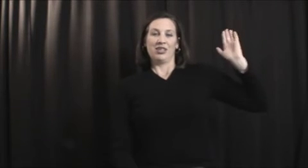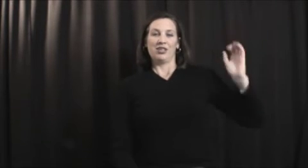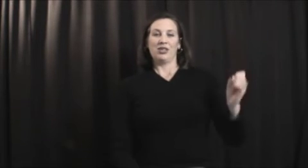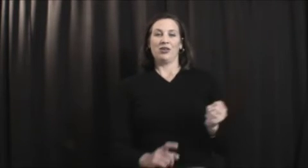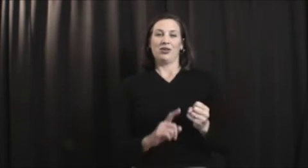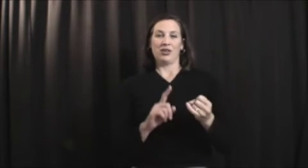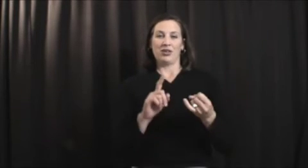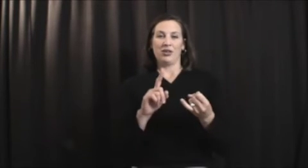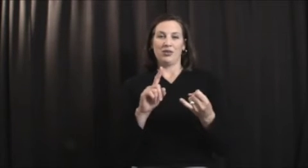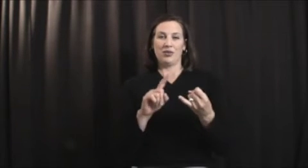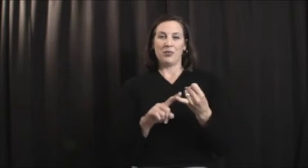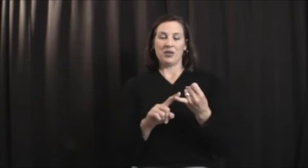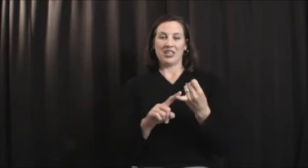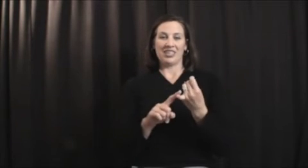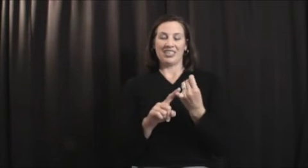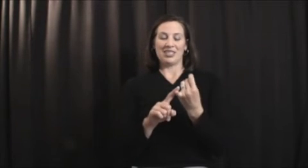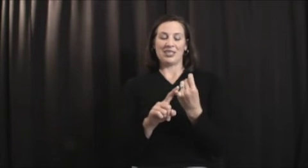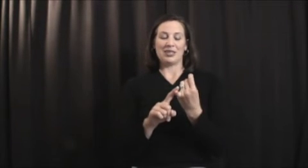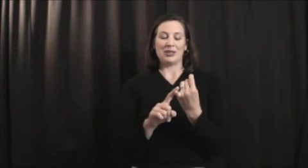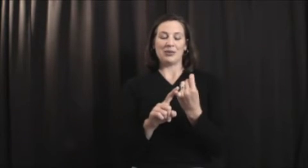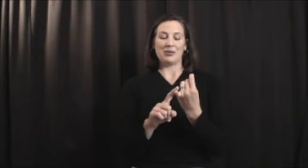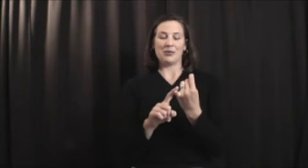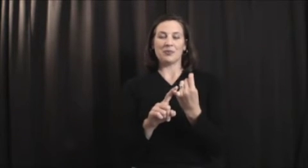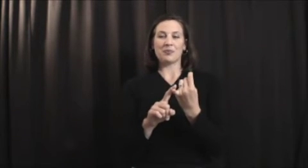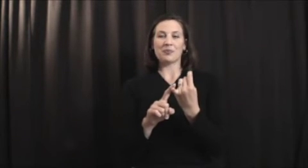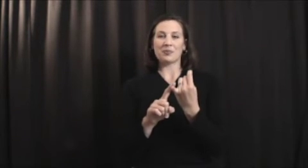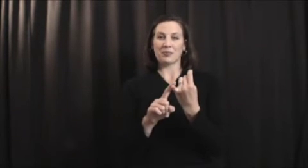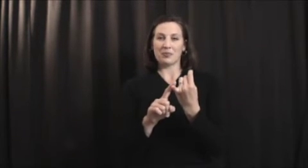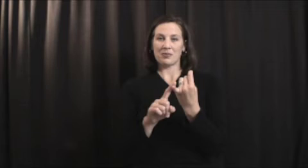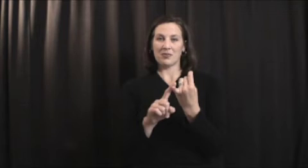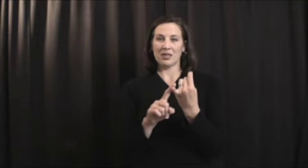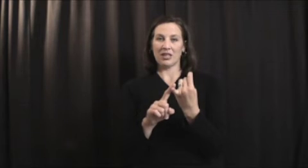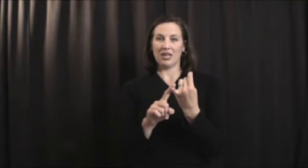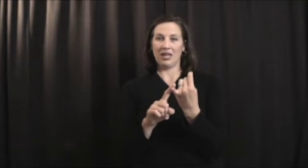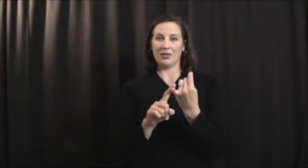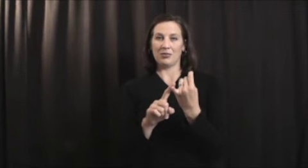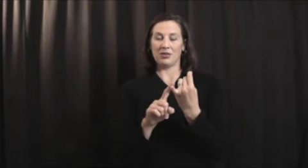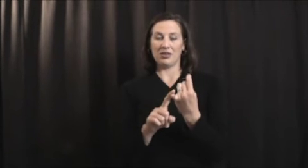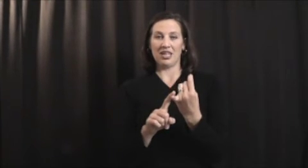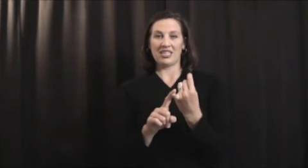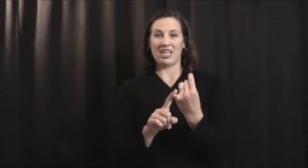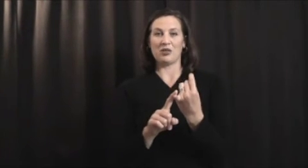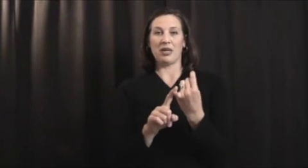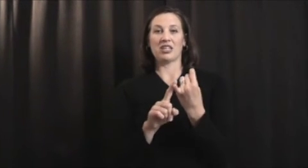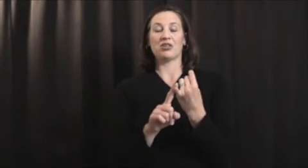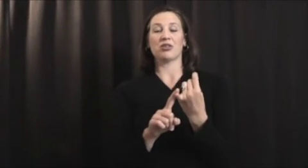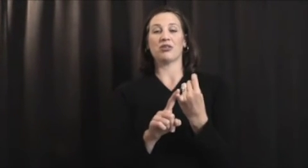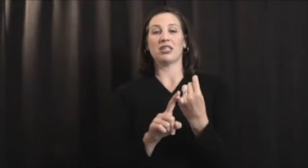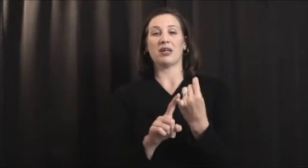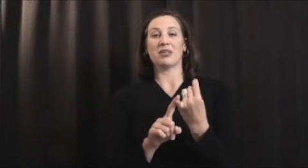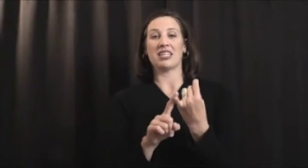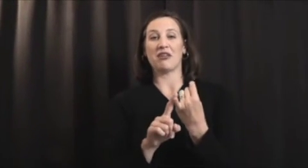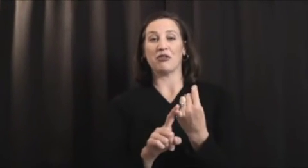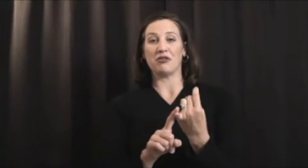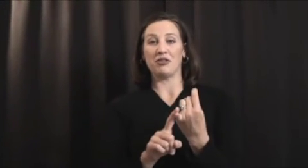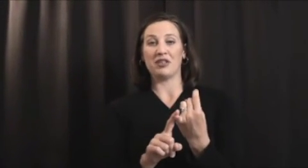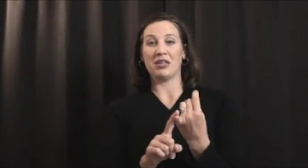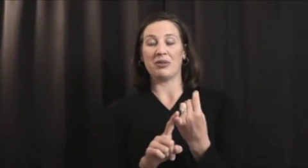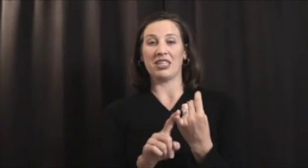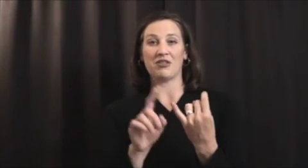So your homework is to utilize ice packs two or three times a day for 15 minutes